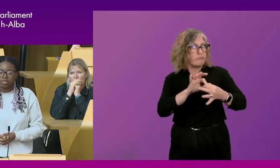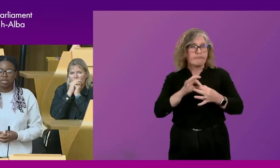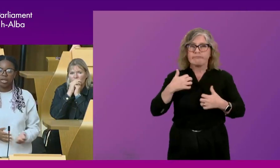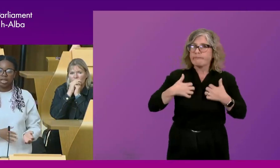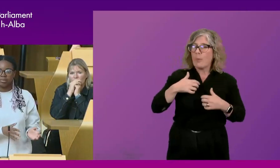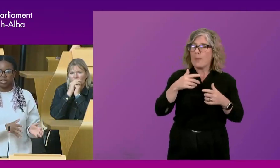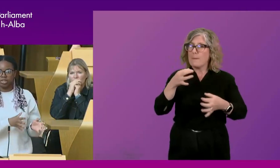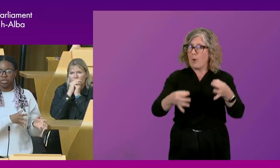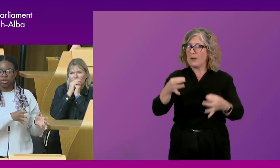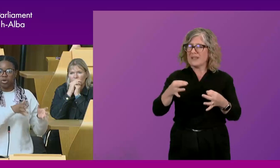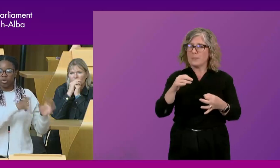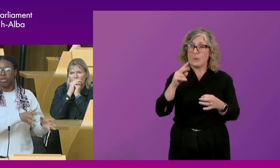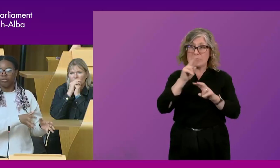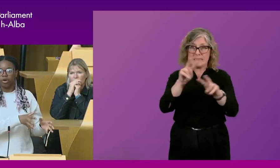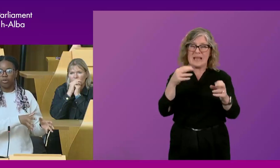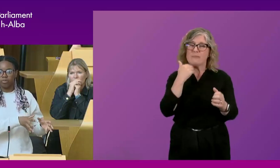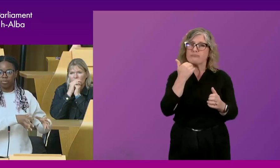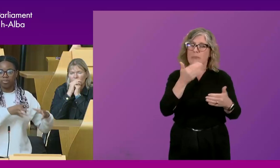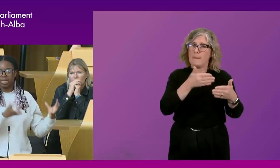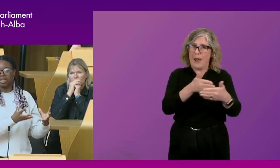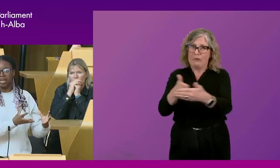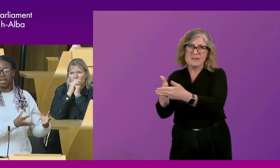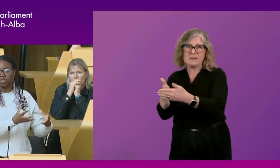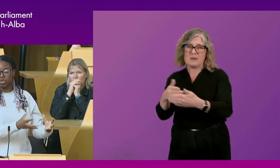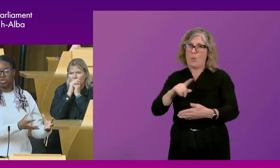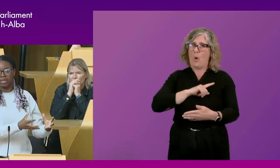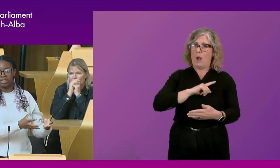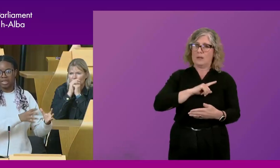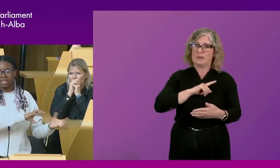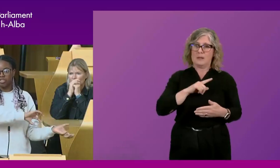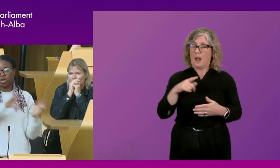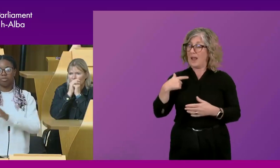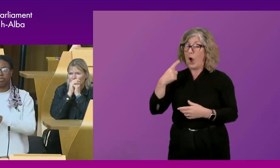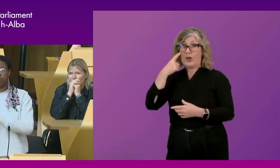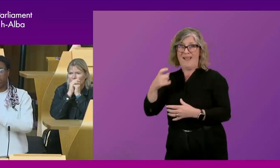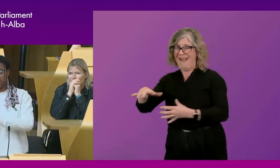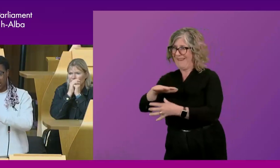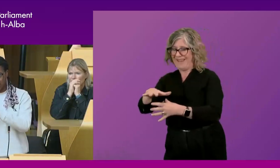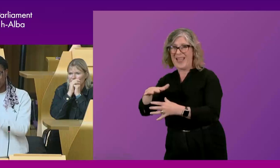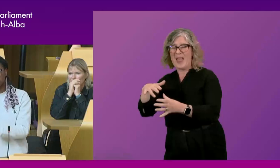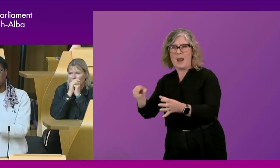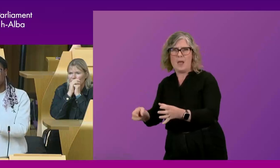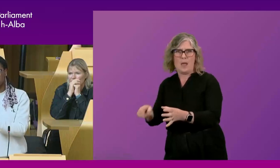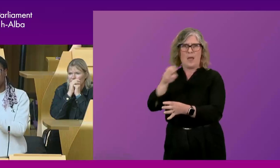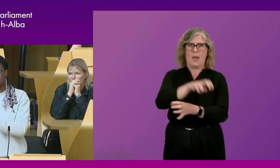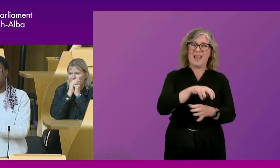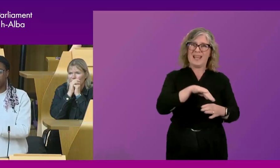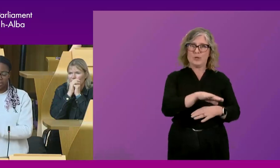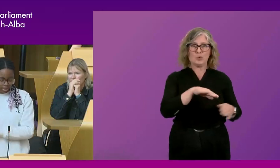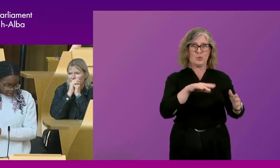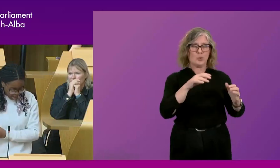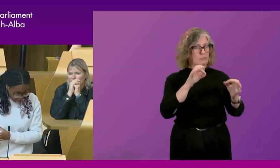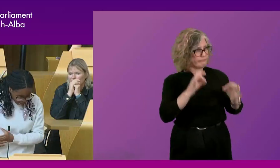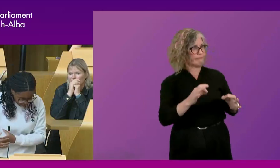barriers, especially, you know, going from being in a youth space and then jumping from being like in a serious place, such as the